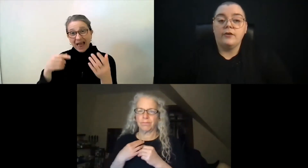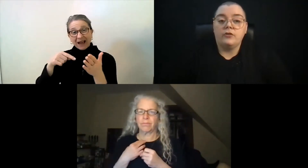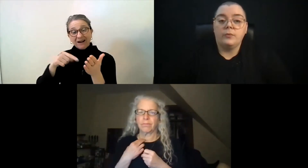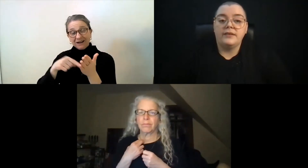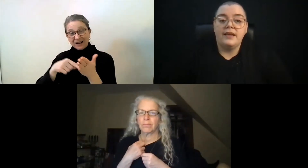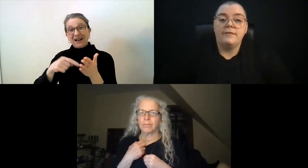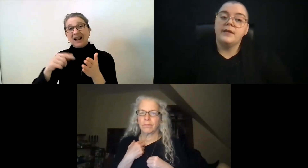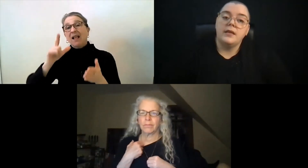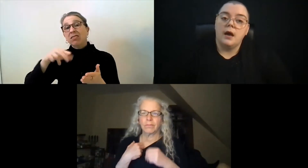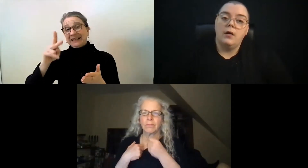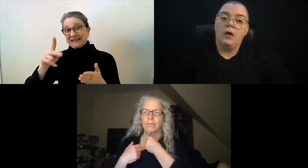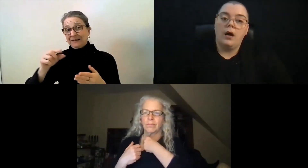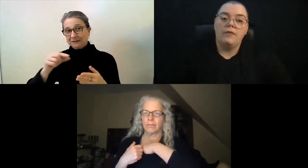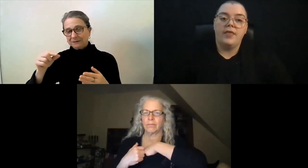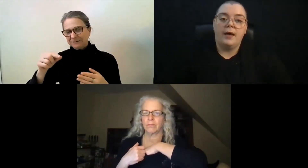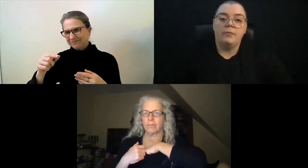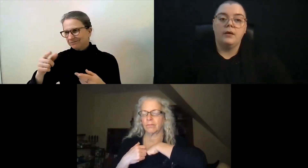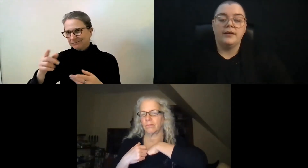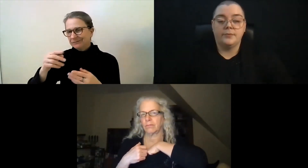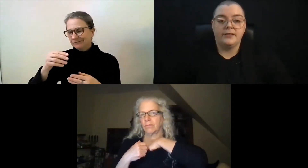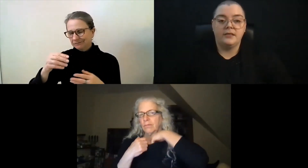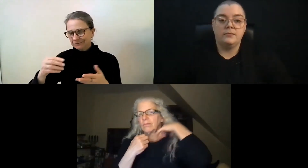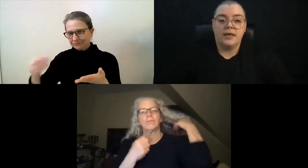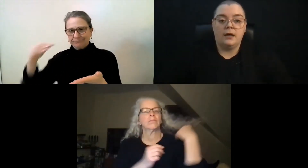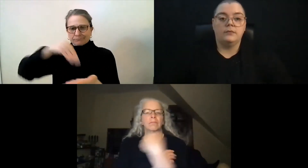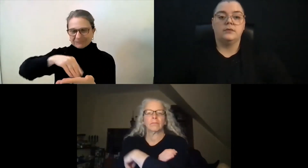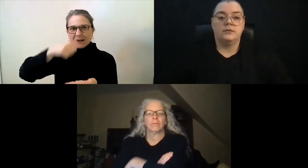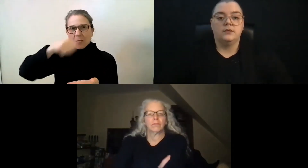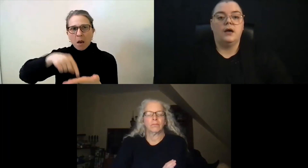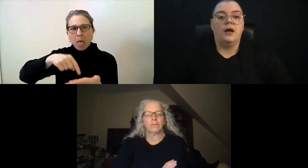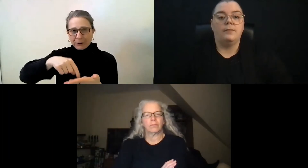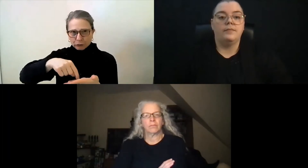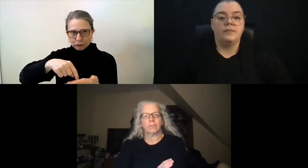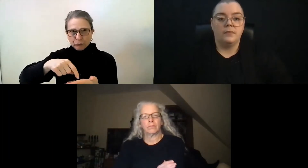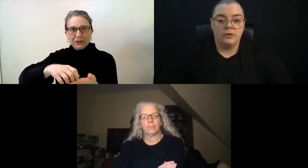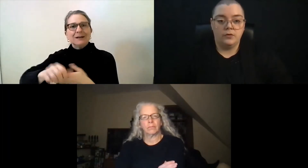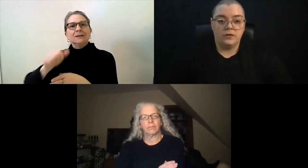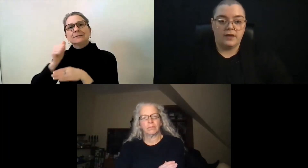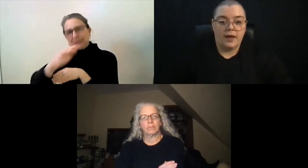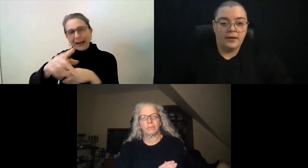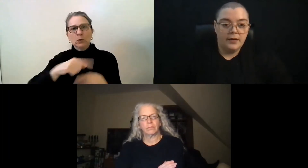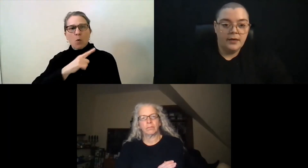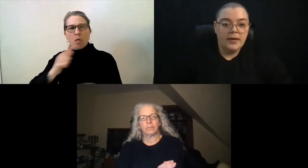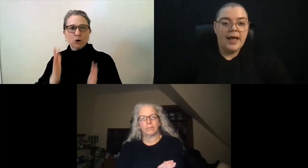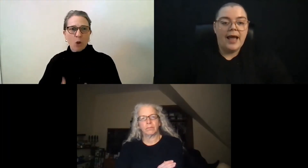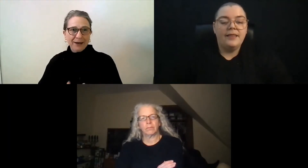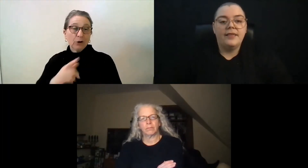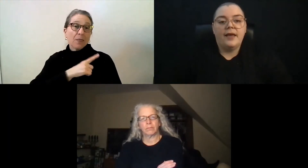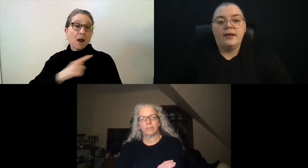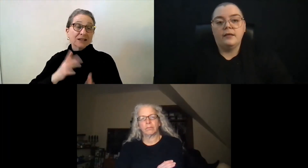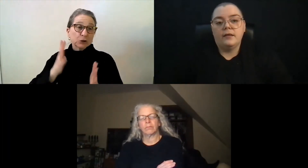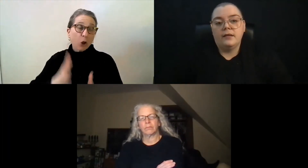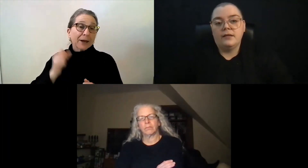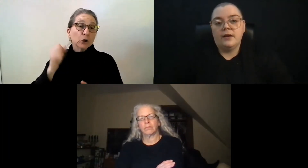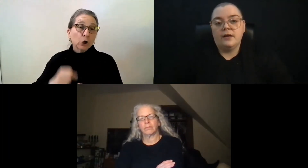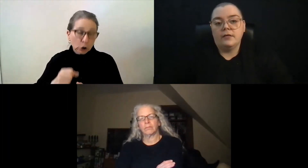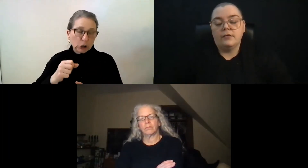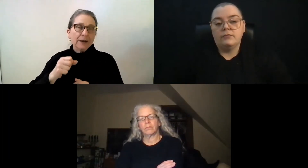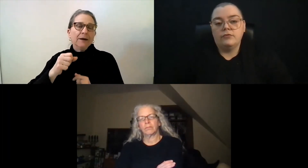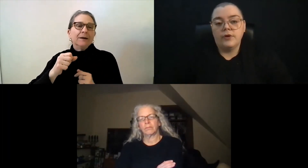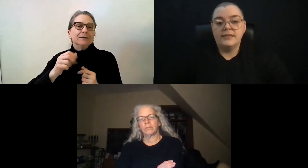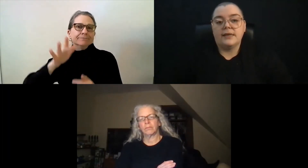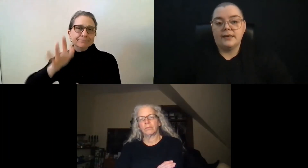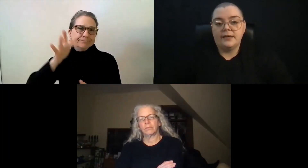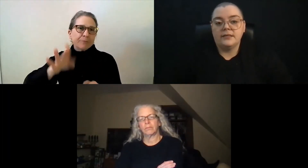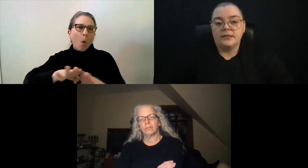and actually we take video of them expressing themselves using sign, and then they're